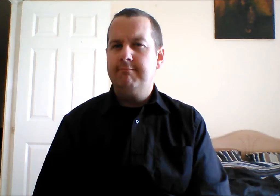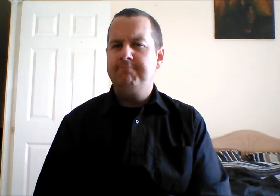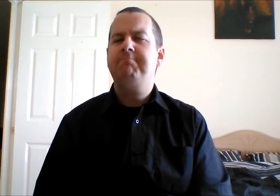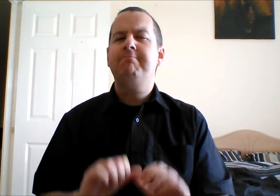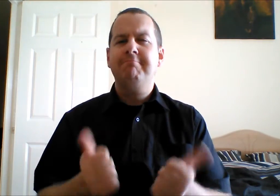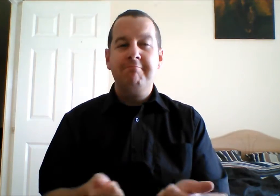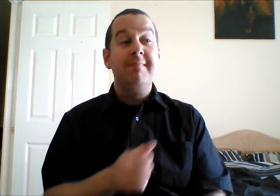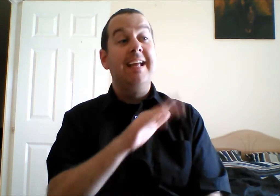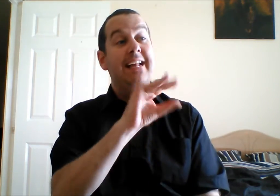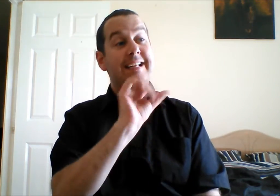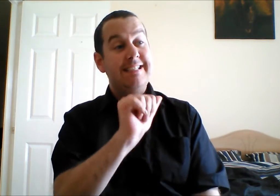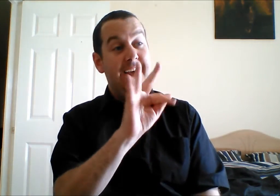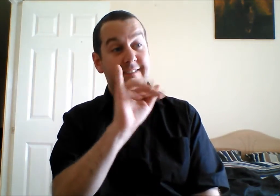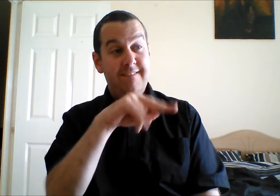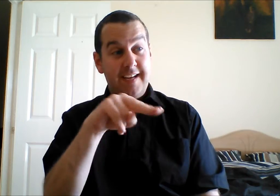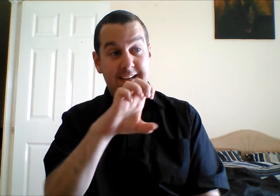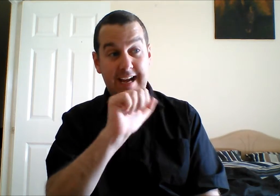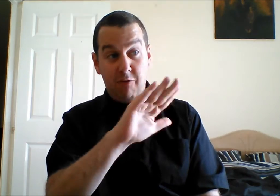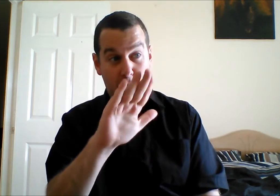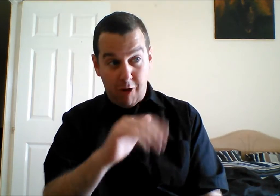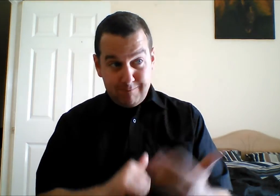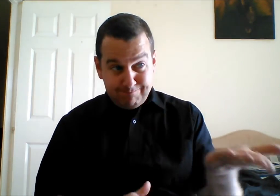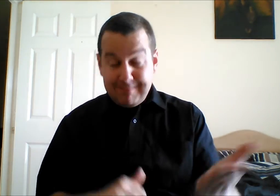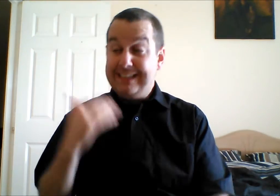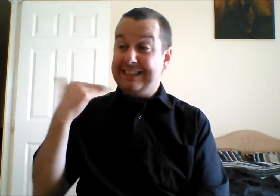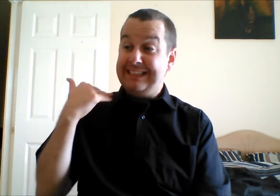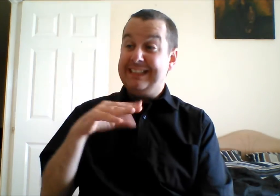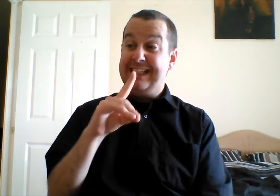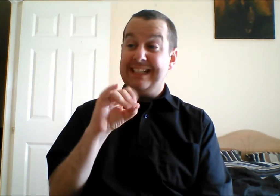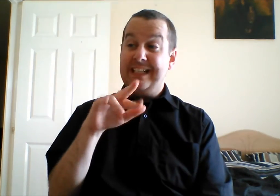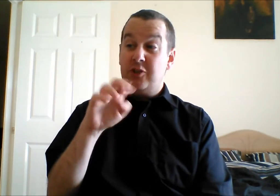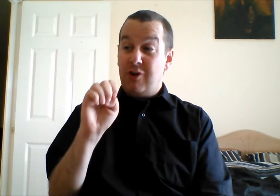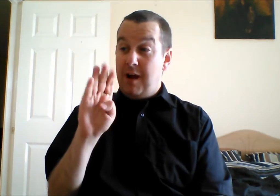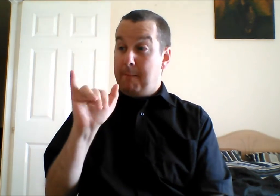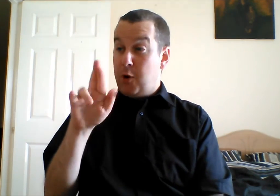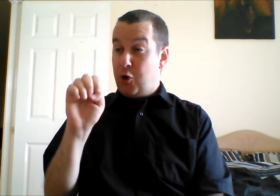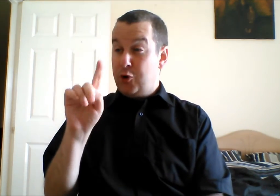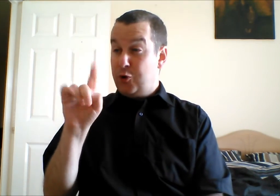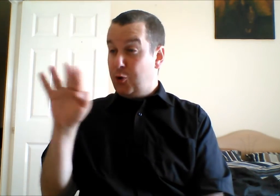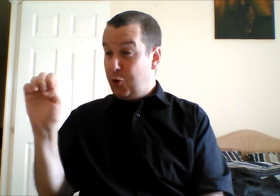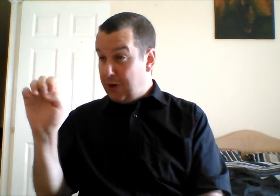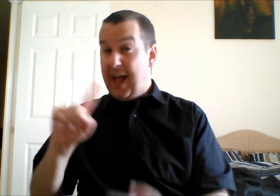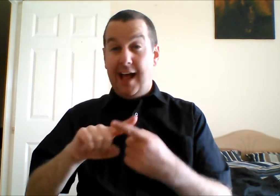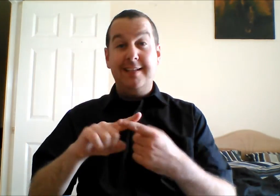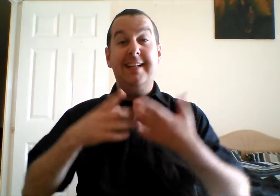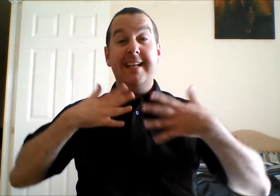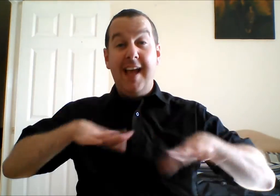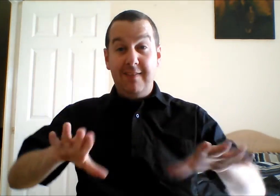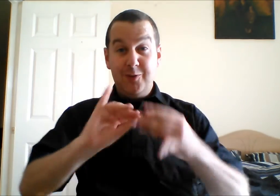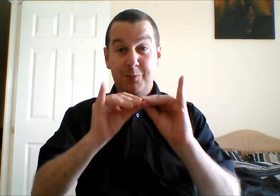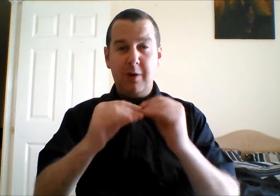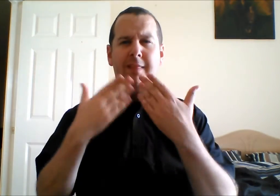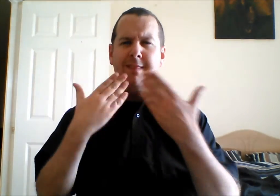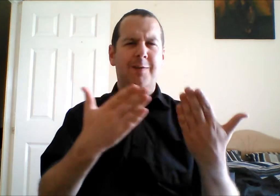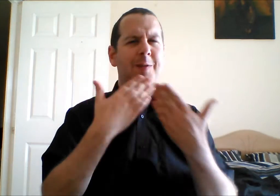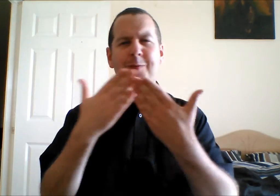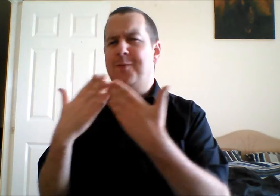Lisa Finn-Carroll, Deirdre Byrne-Dunth and Leanne Sorohan, your interpreter, thank you very, very much indeed for joining us this morning.